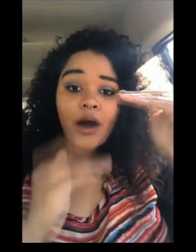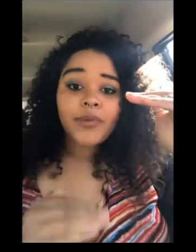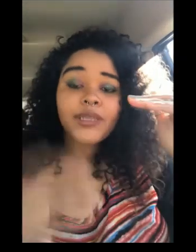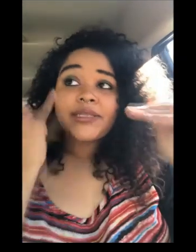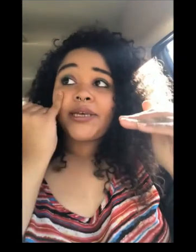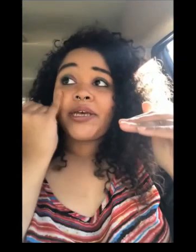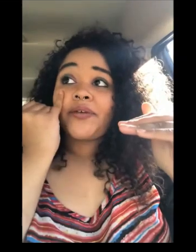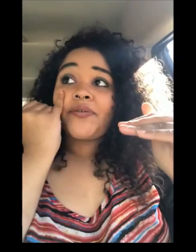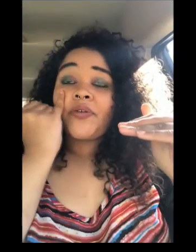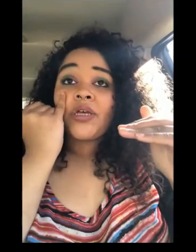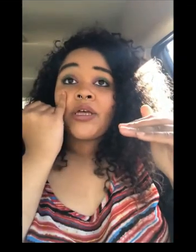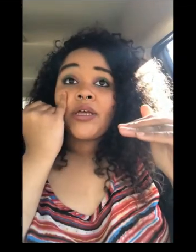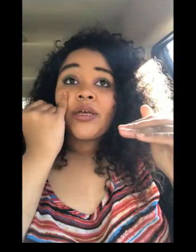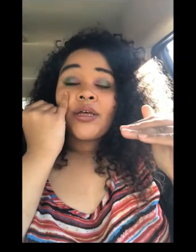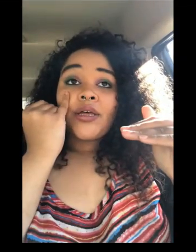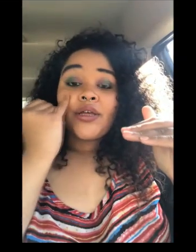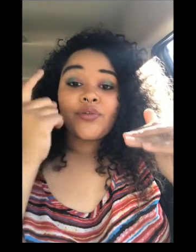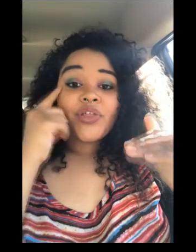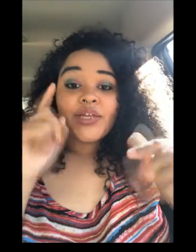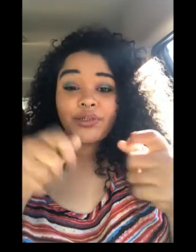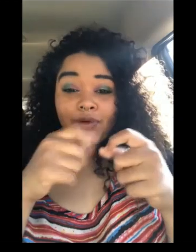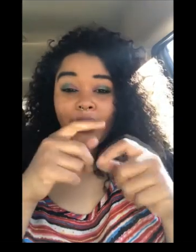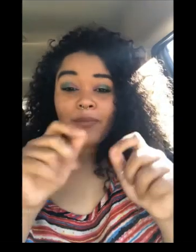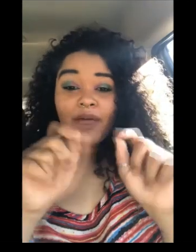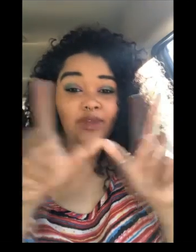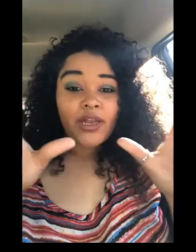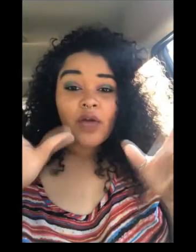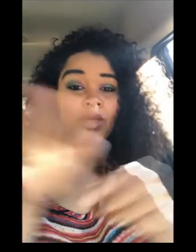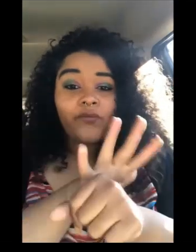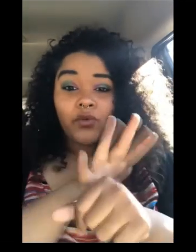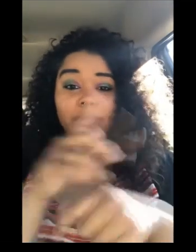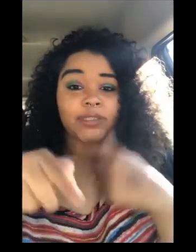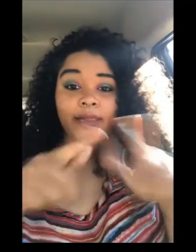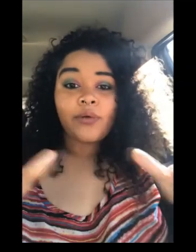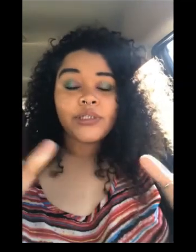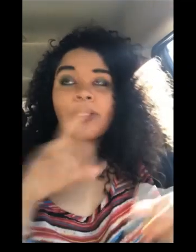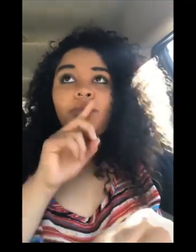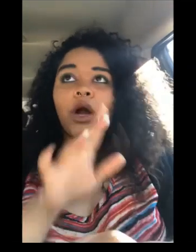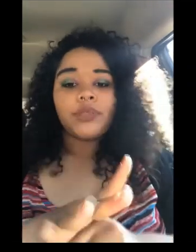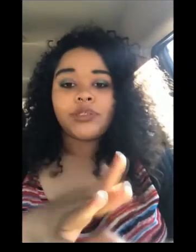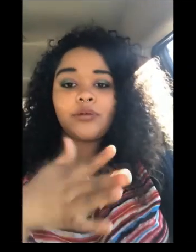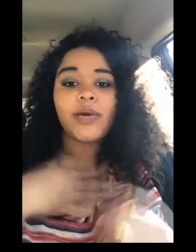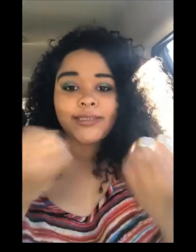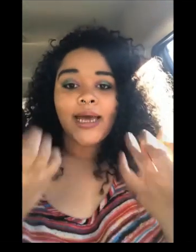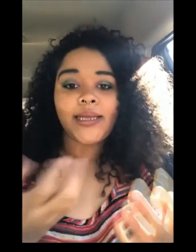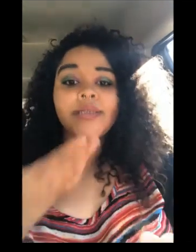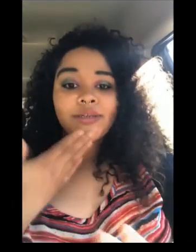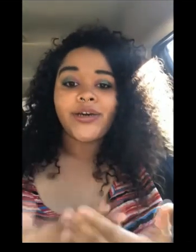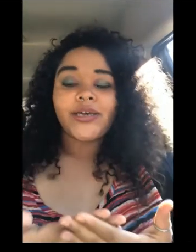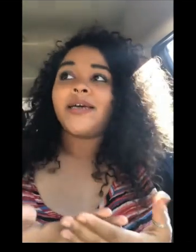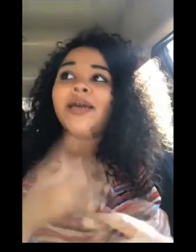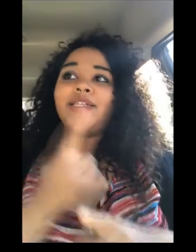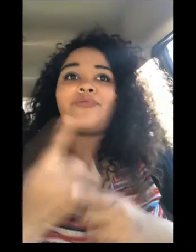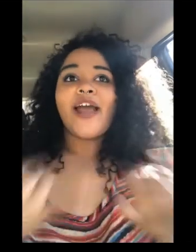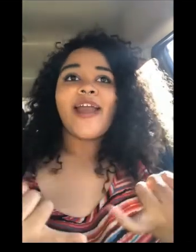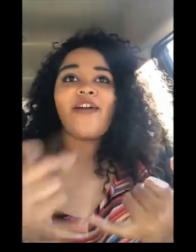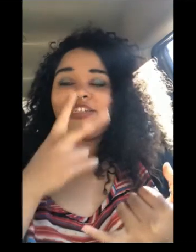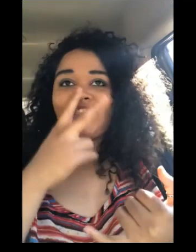the comments if you think i should do a video in full sign language because i promise you my signing is good just right now it just